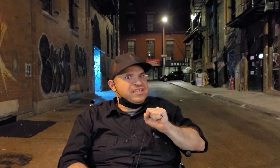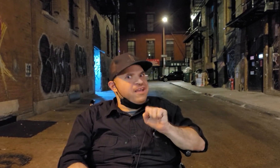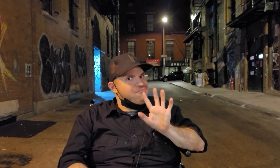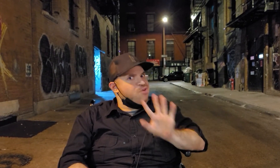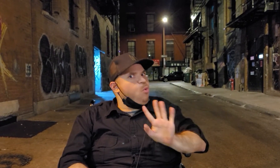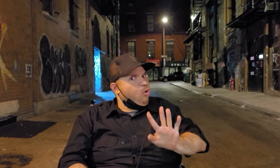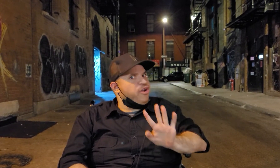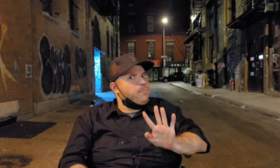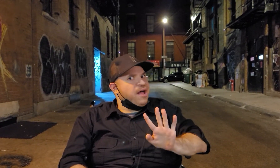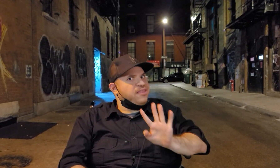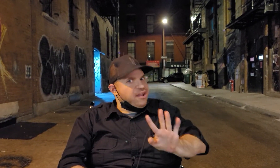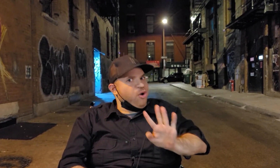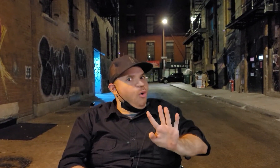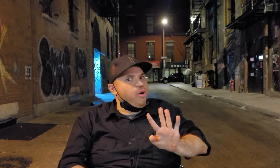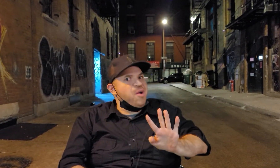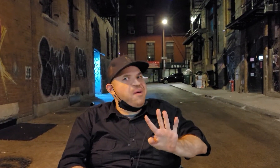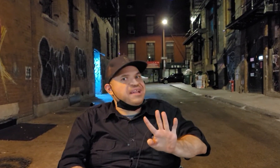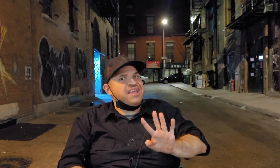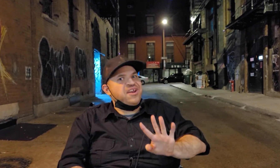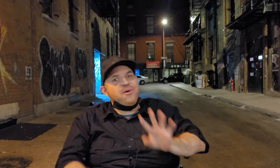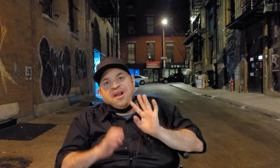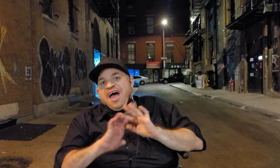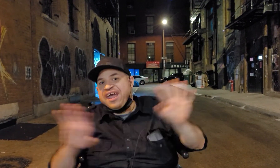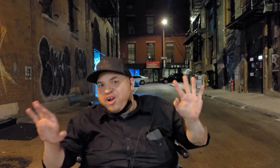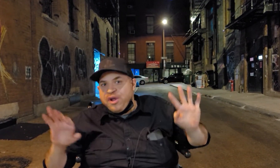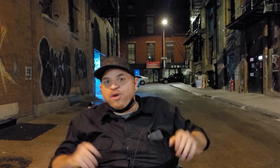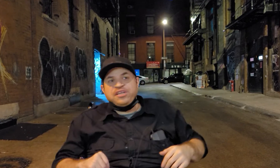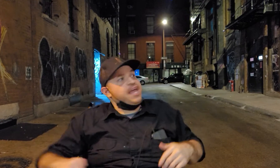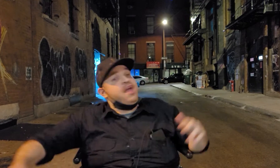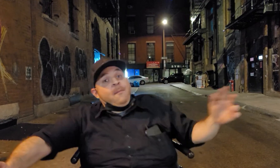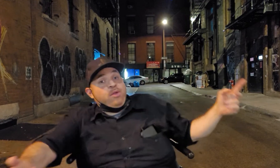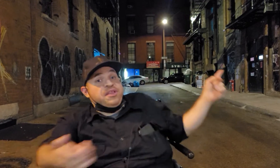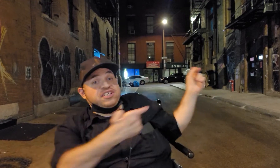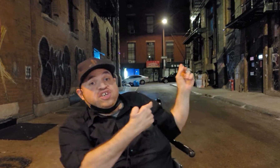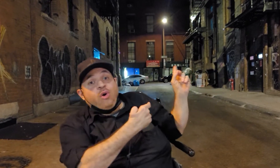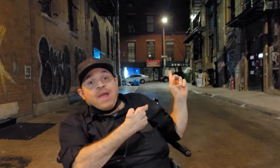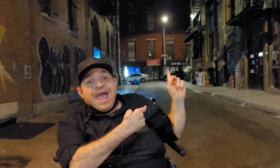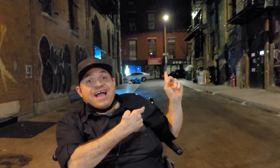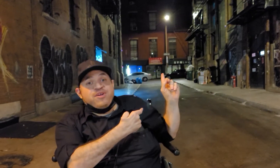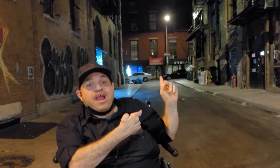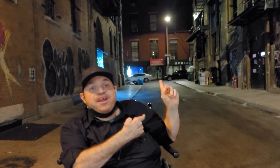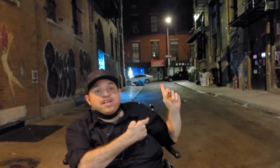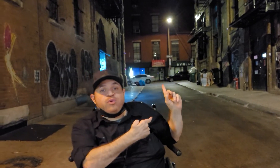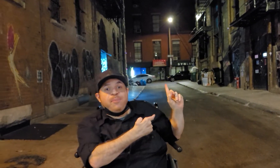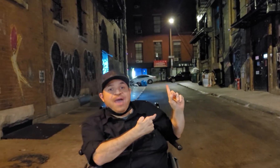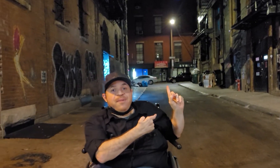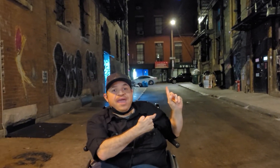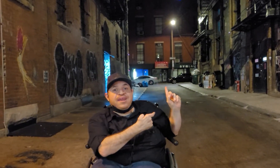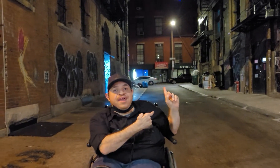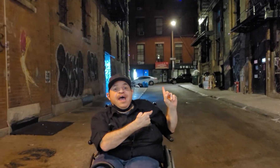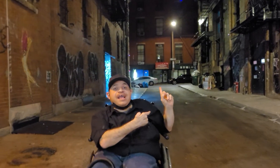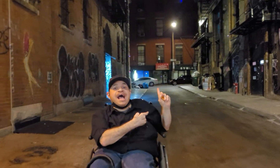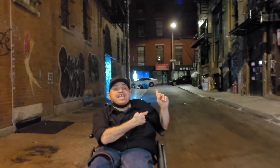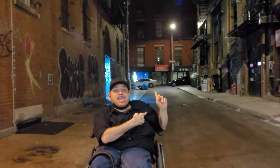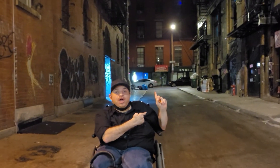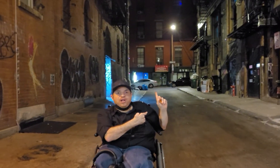saying don't worry about that don't worry about that you know again quick tony steak by the way this is crime alley right here this is where batman got killed